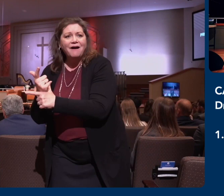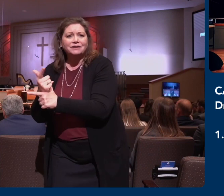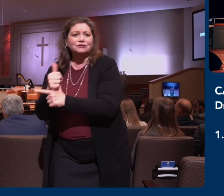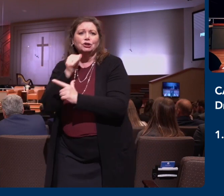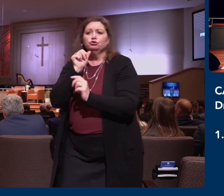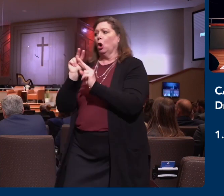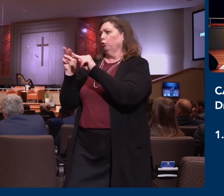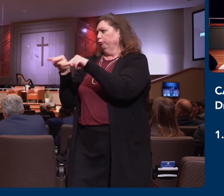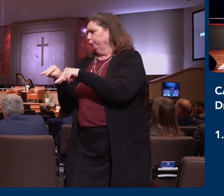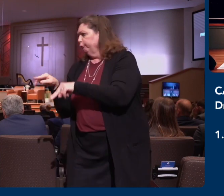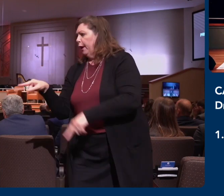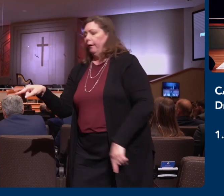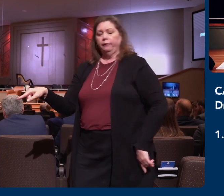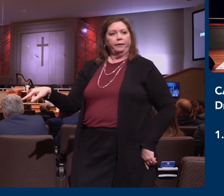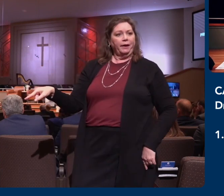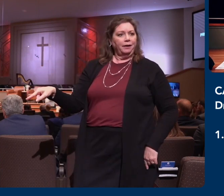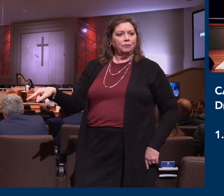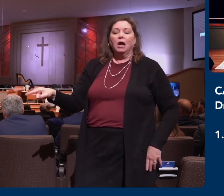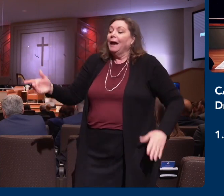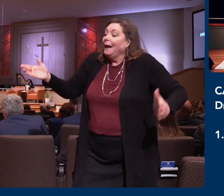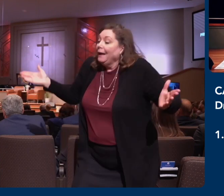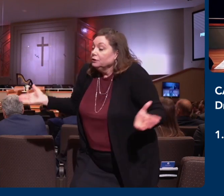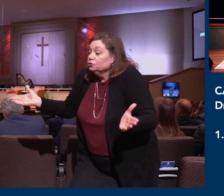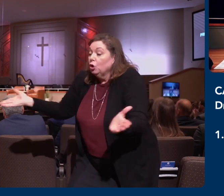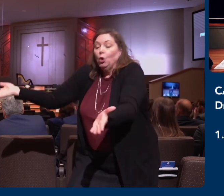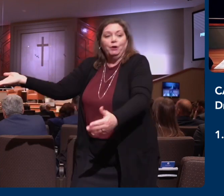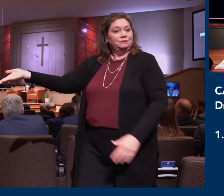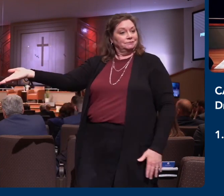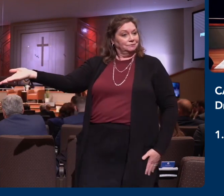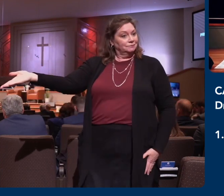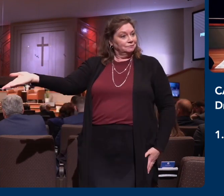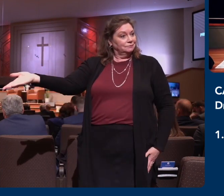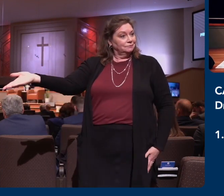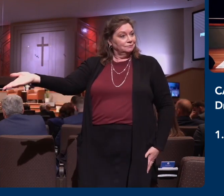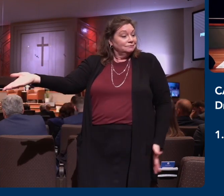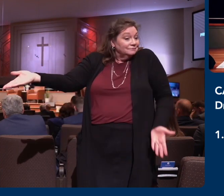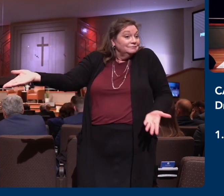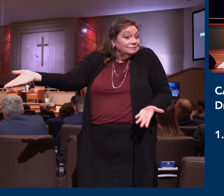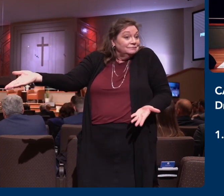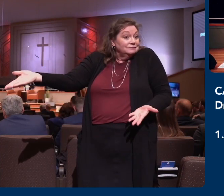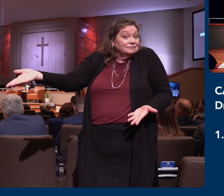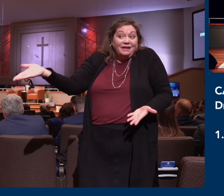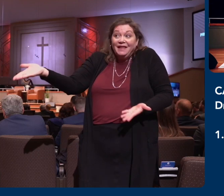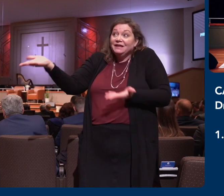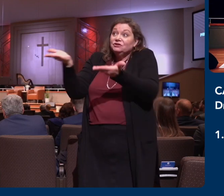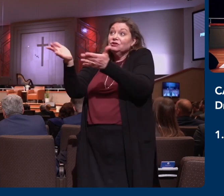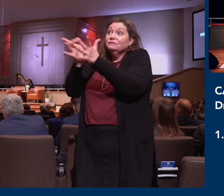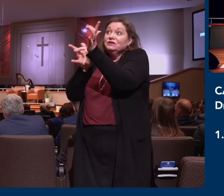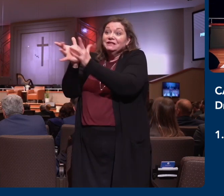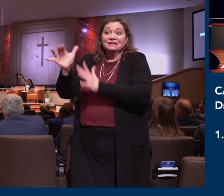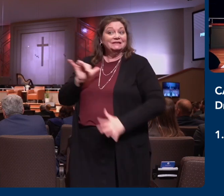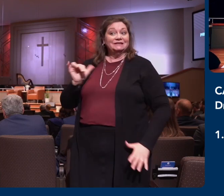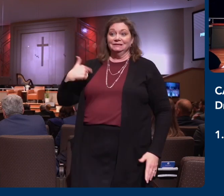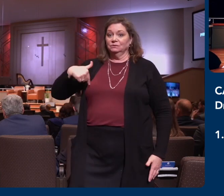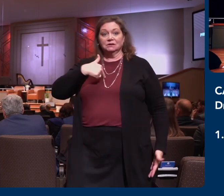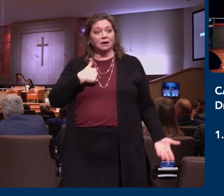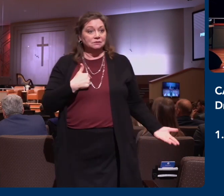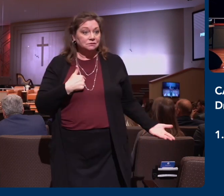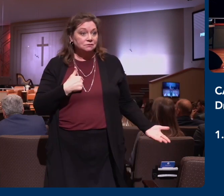negative things and trying to be nitpicky to their ministry, we're not serving the people God has given us. And then the people in our church that we're supposed to be